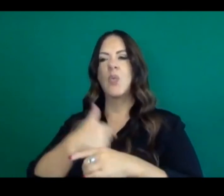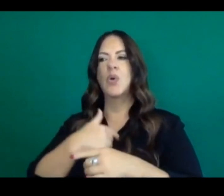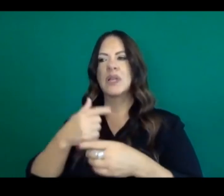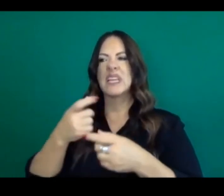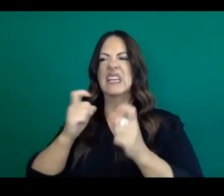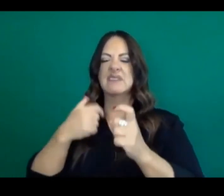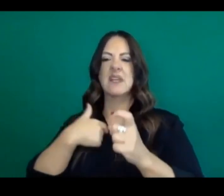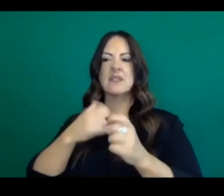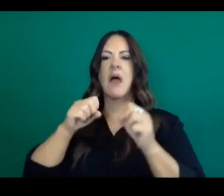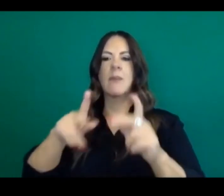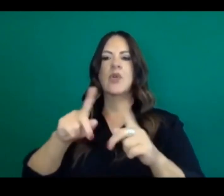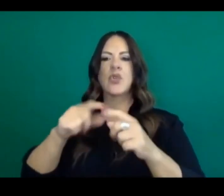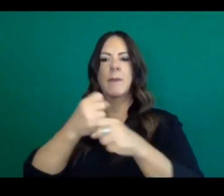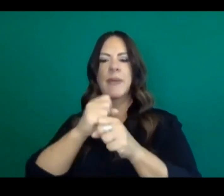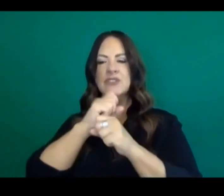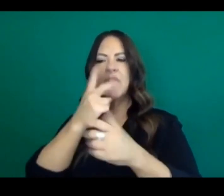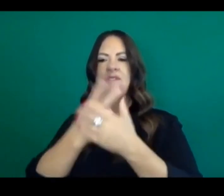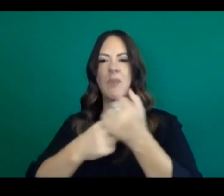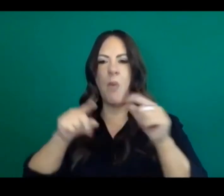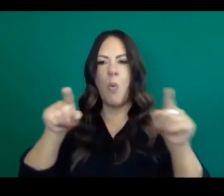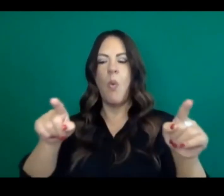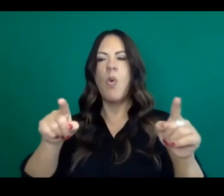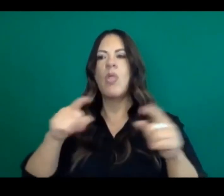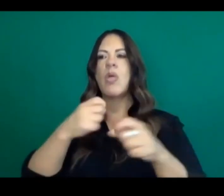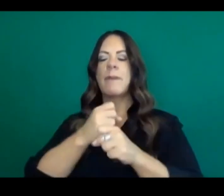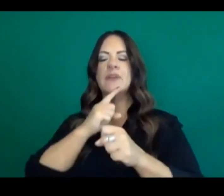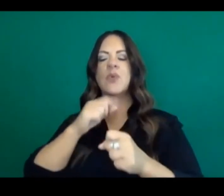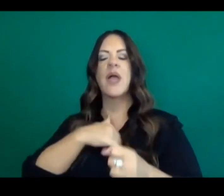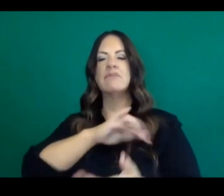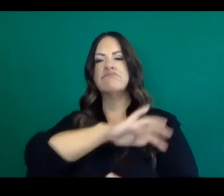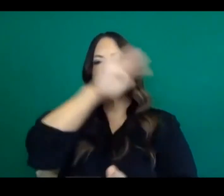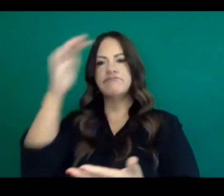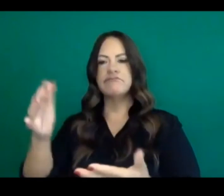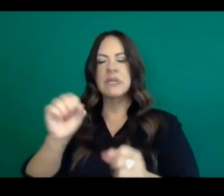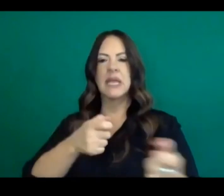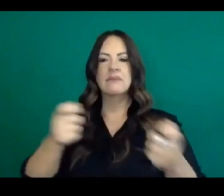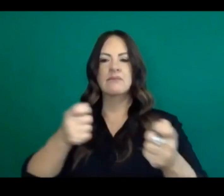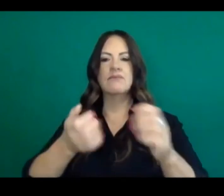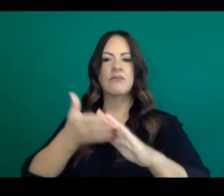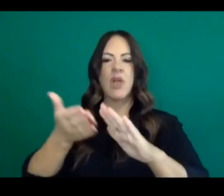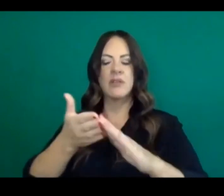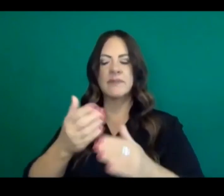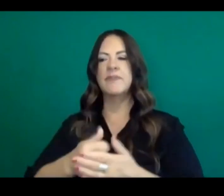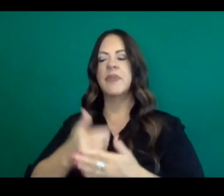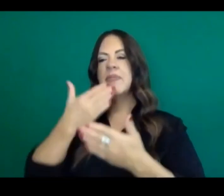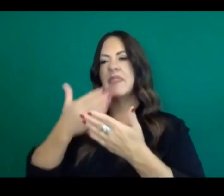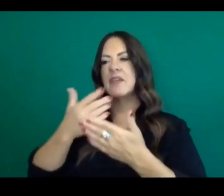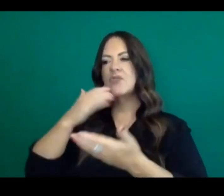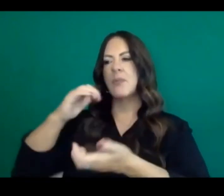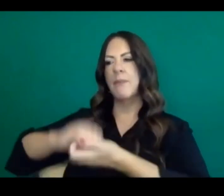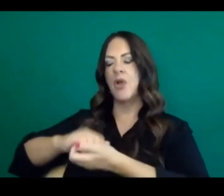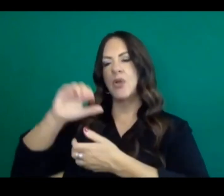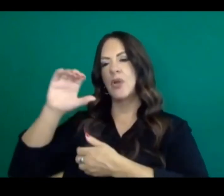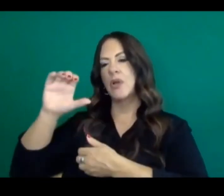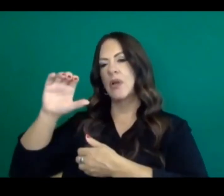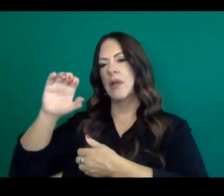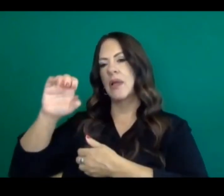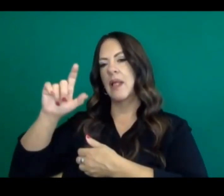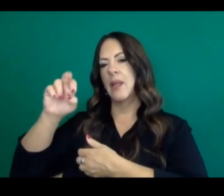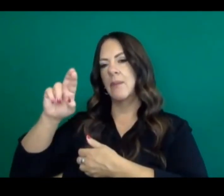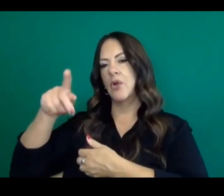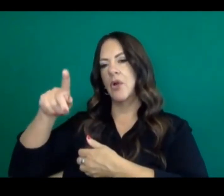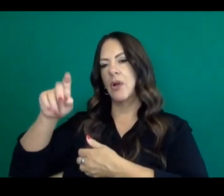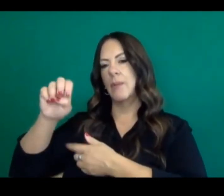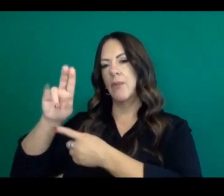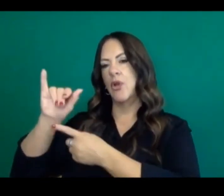really, uh, pleased that we have with Perkin Elmer, uh, uh, testing or, uh, lab that will allow us to collect